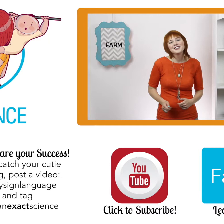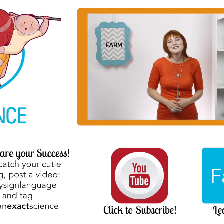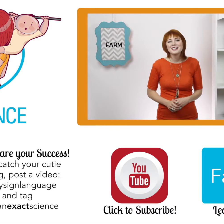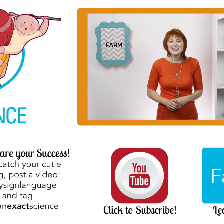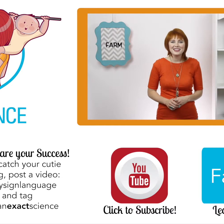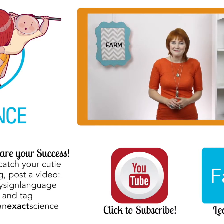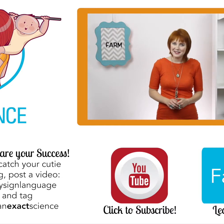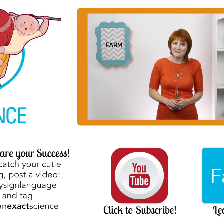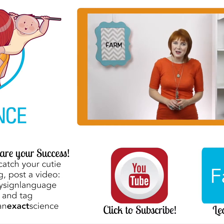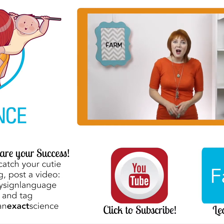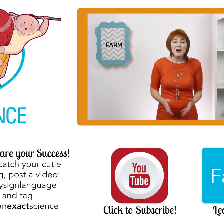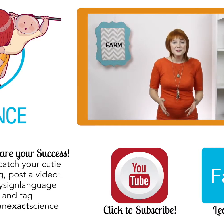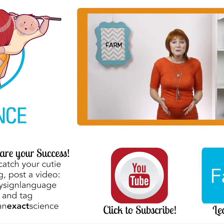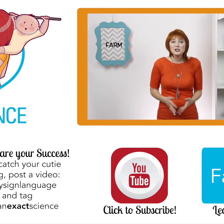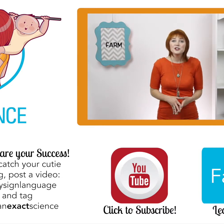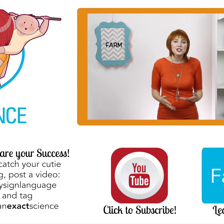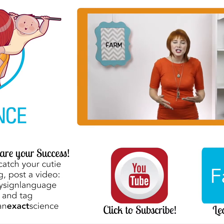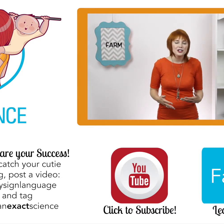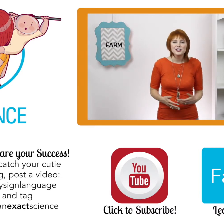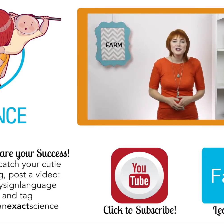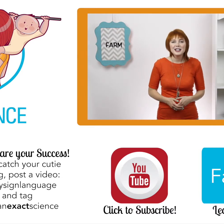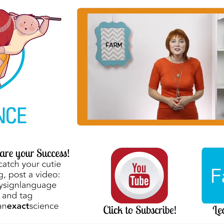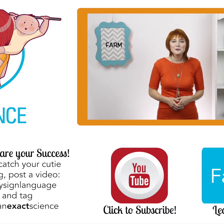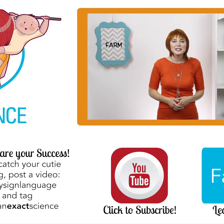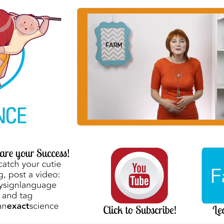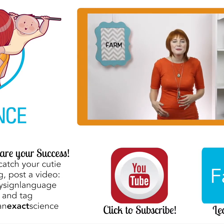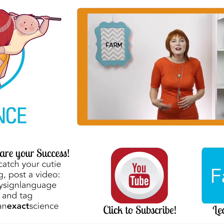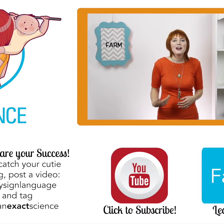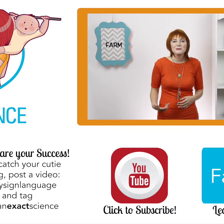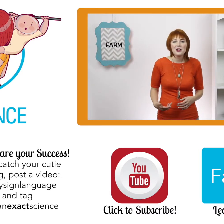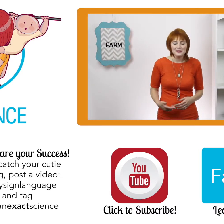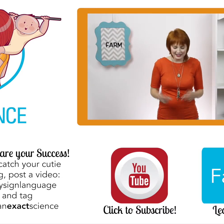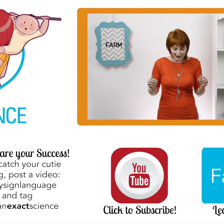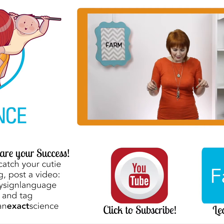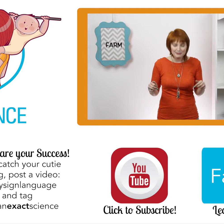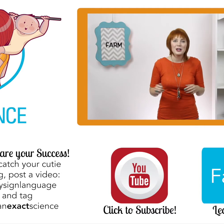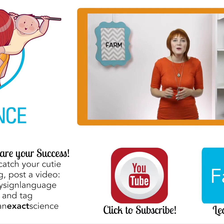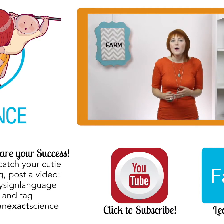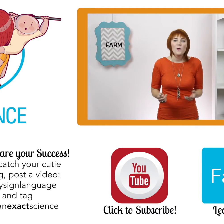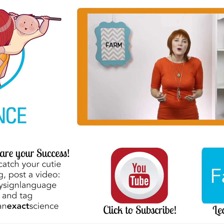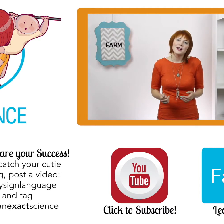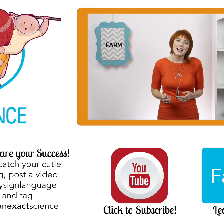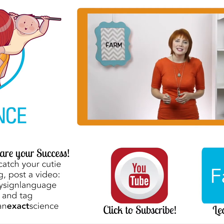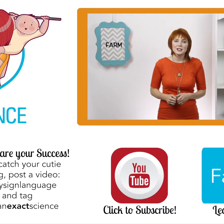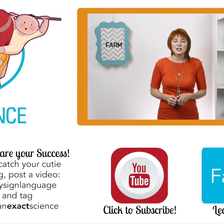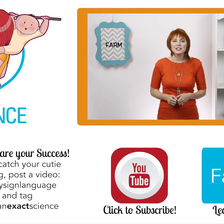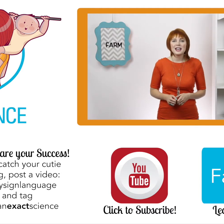or giving us a thumbs up. Also, be sure to share your signing stories to inspire other moms in the comments below or ask any questions that